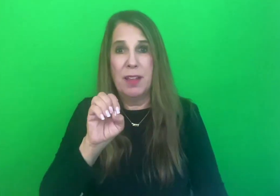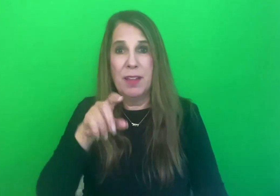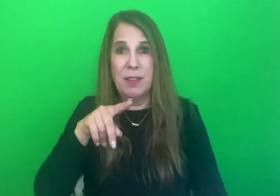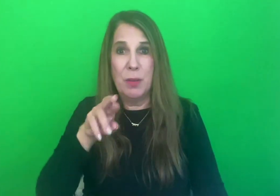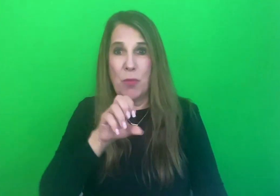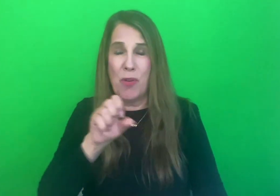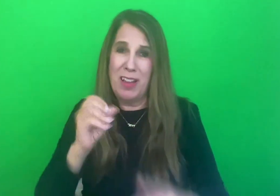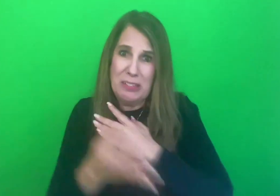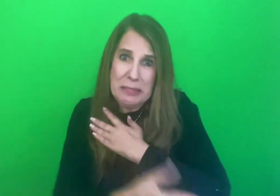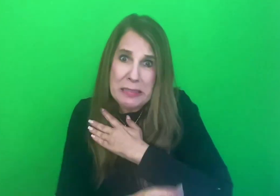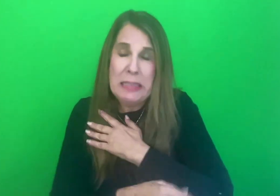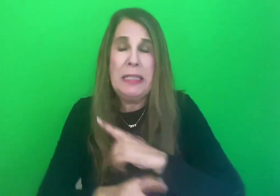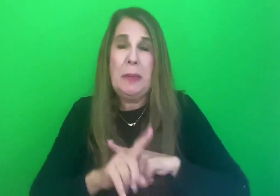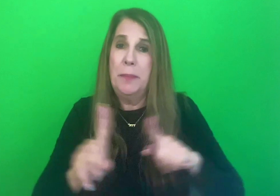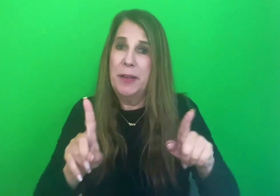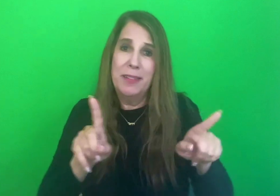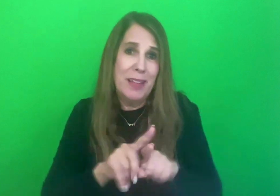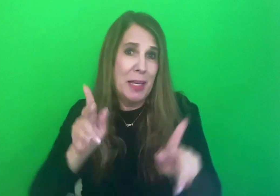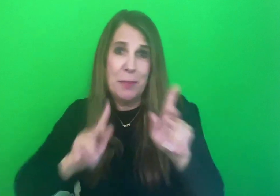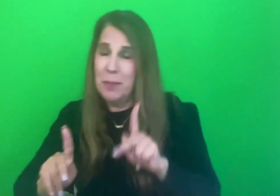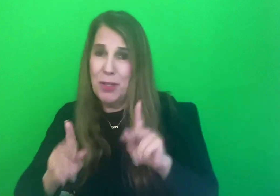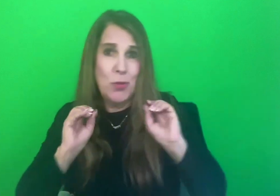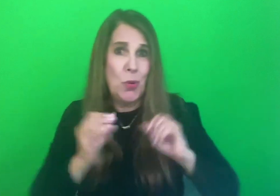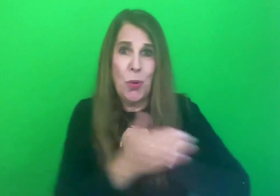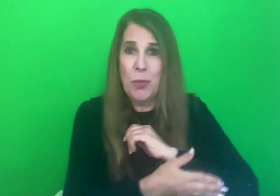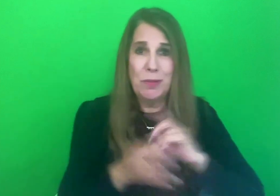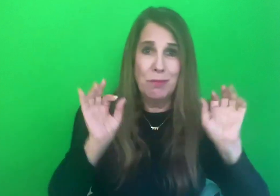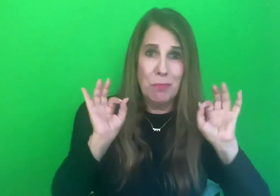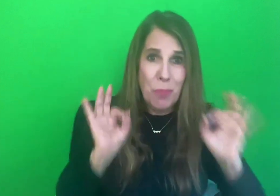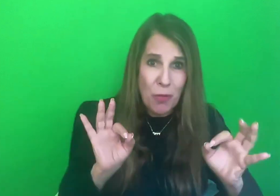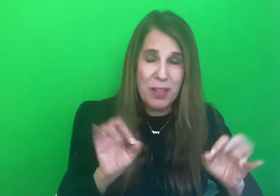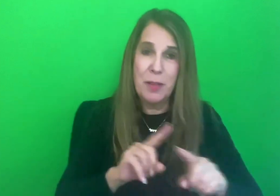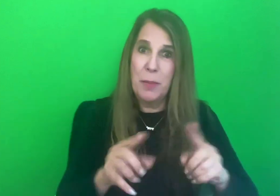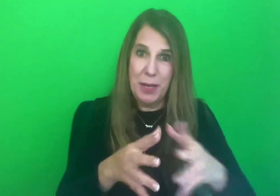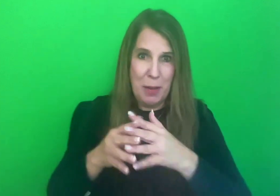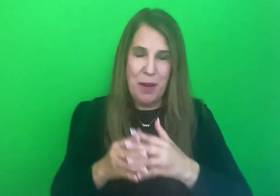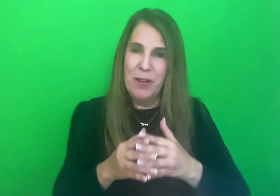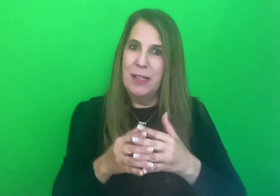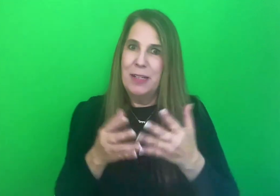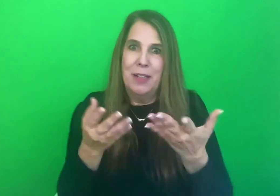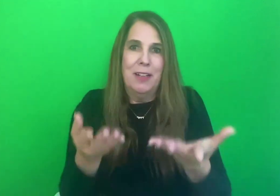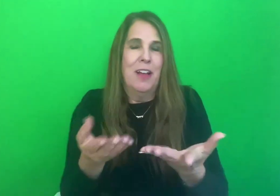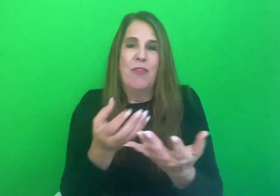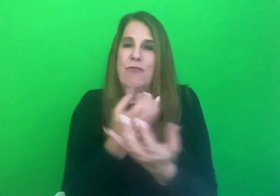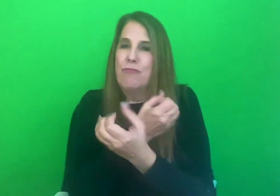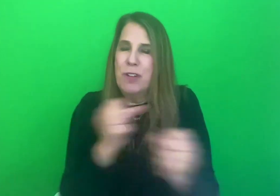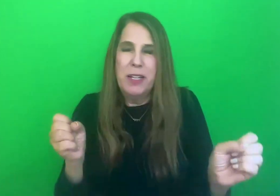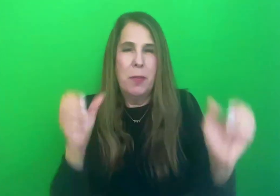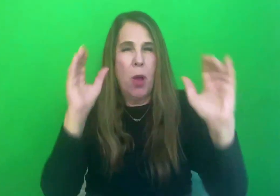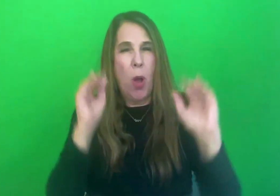human beings, no nation is perfect. And America was a beacon of safety, freedom, and hope for mine and so many